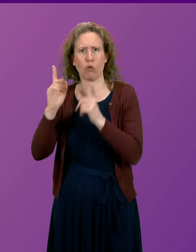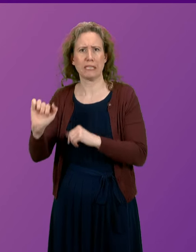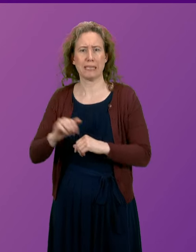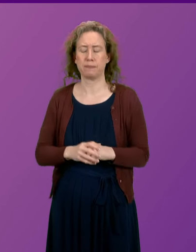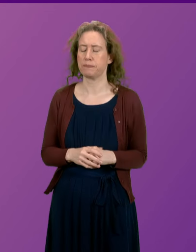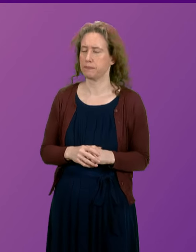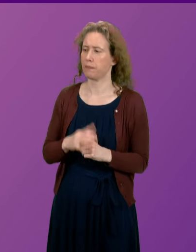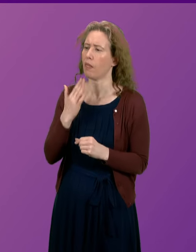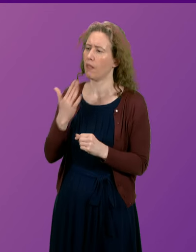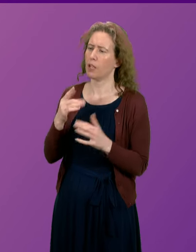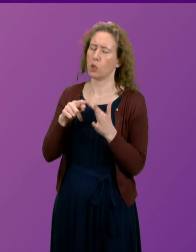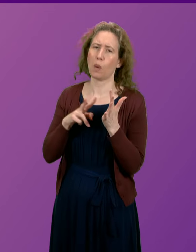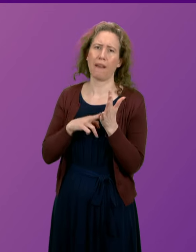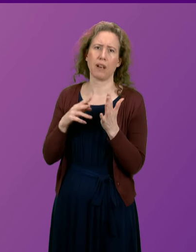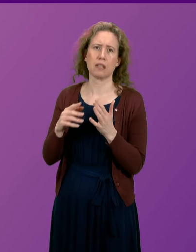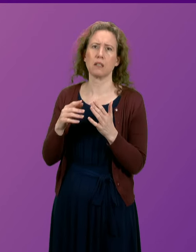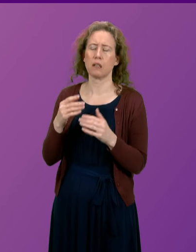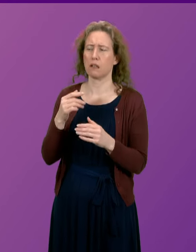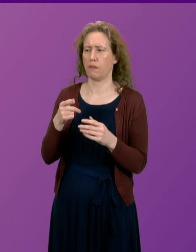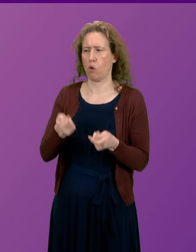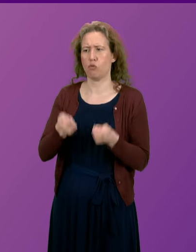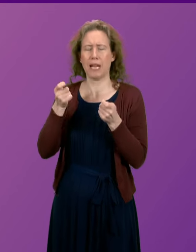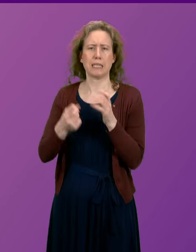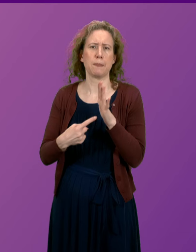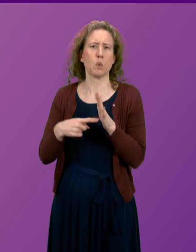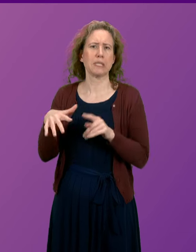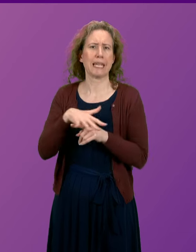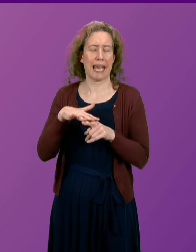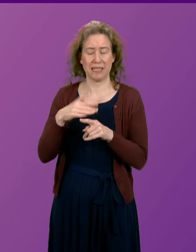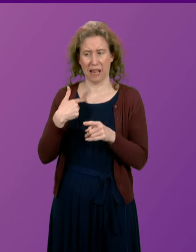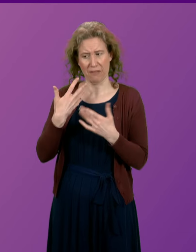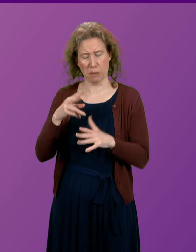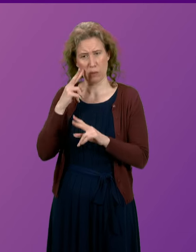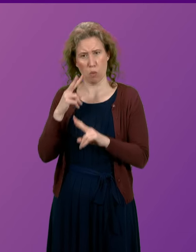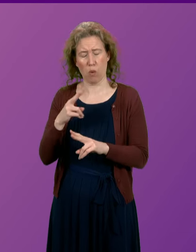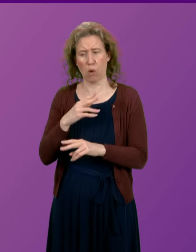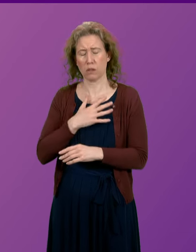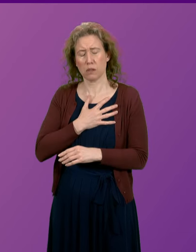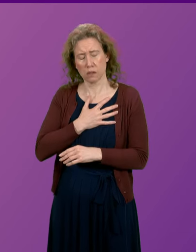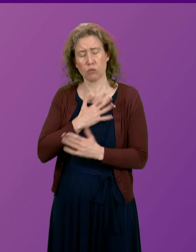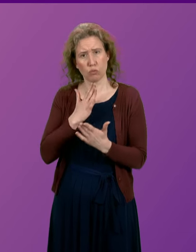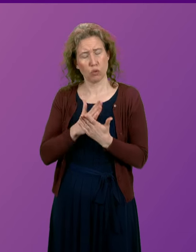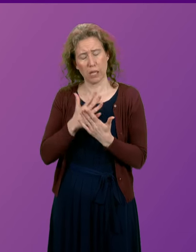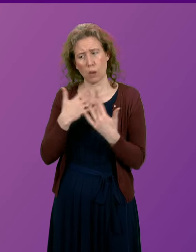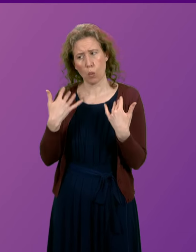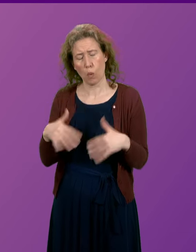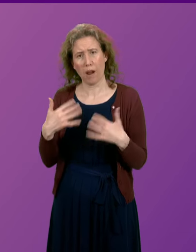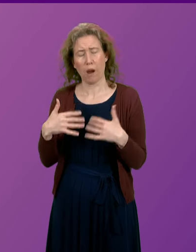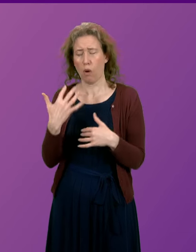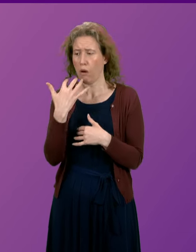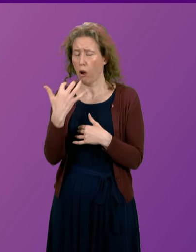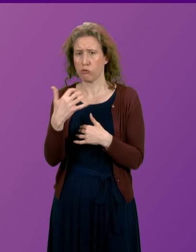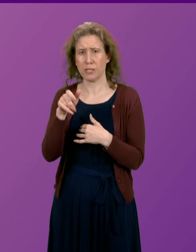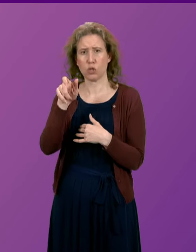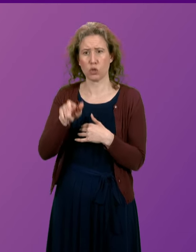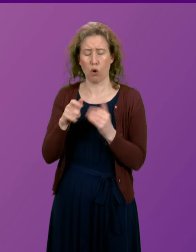Evelyn Tweed for raising this important case and I have watched with incredible admiration the courage of Ros